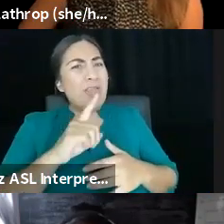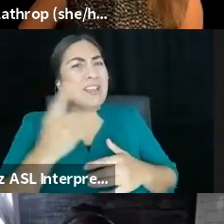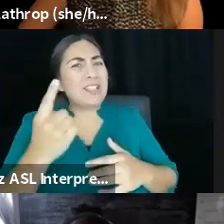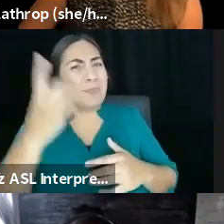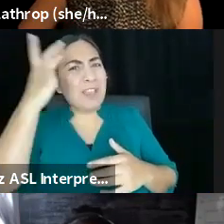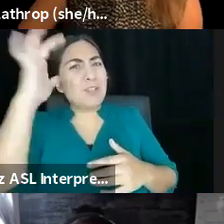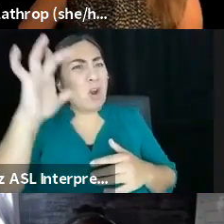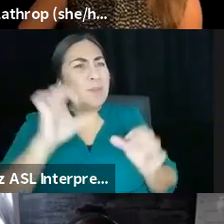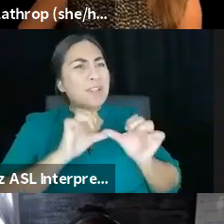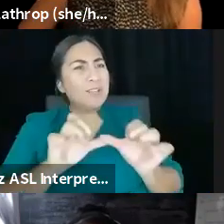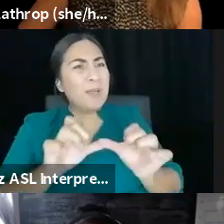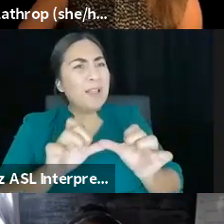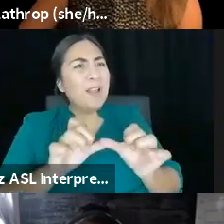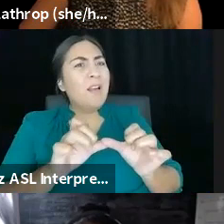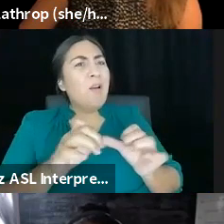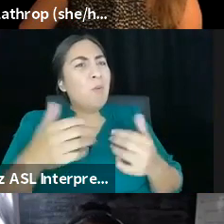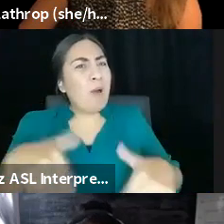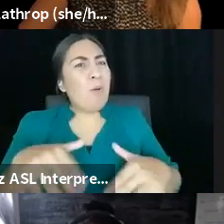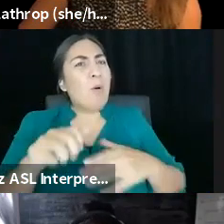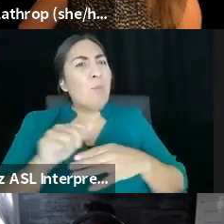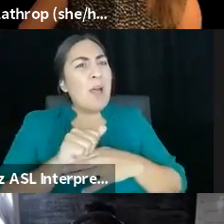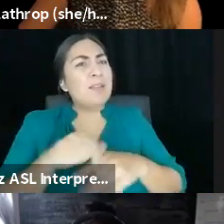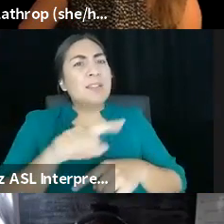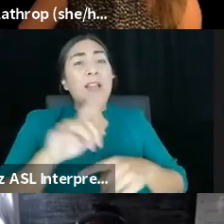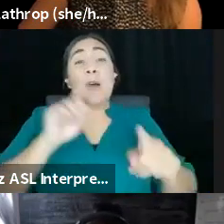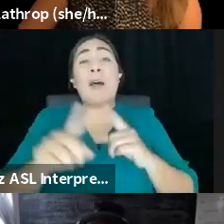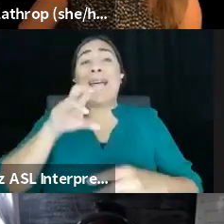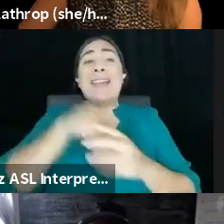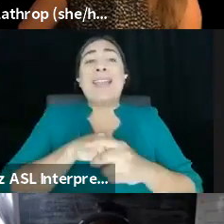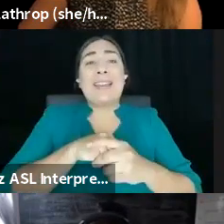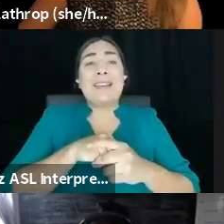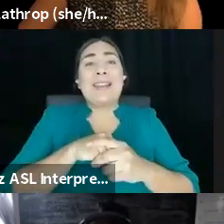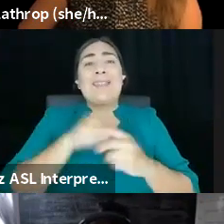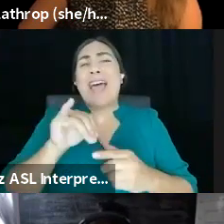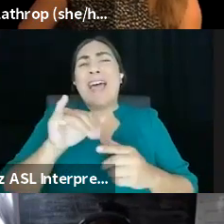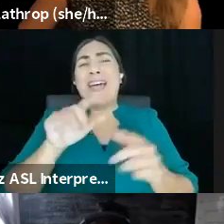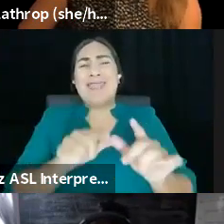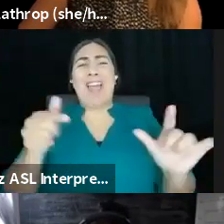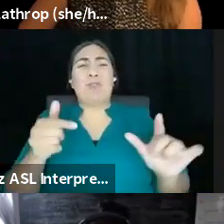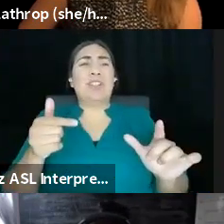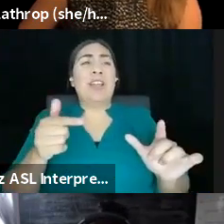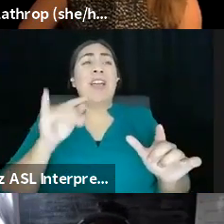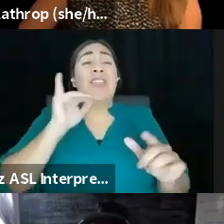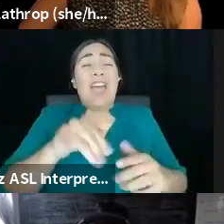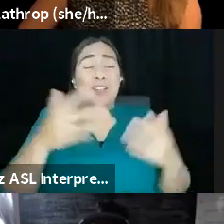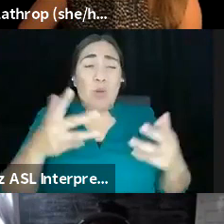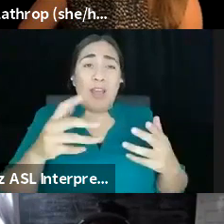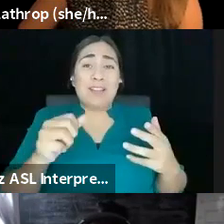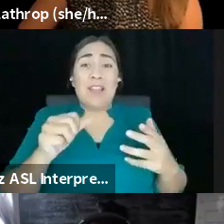That's not what people are talking about. They are just doing it. Right. And there are some folks that are doing that and some folks that aren't. And